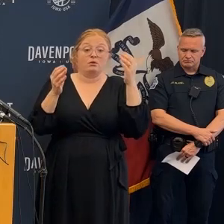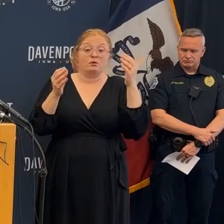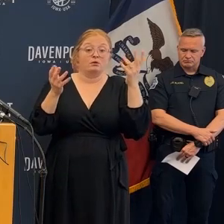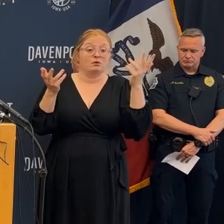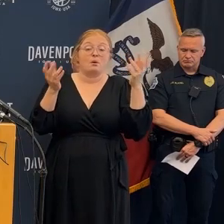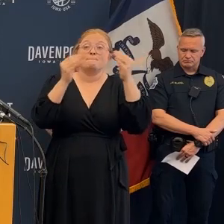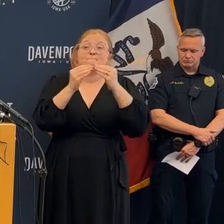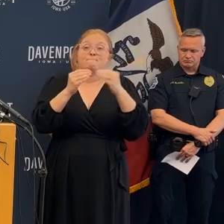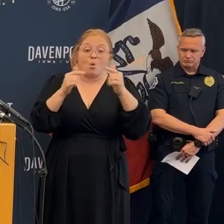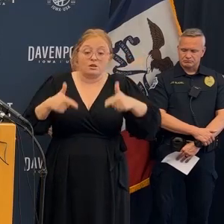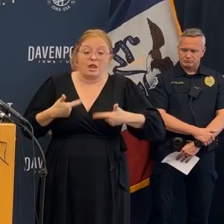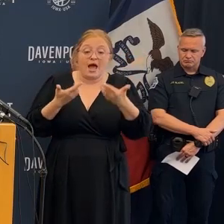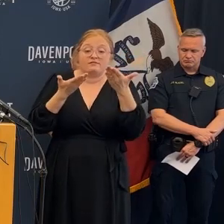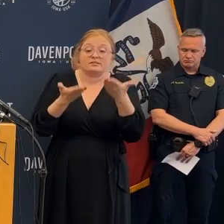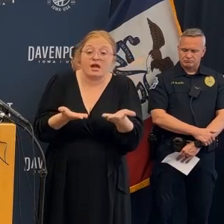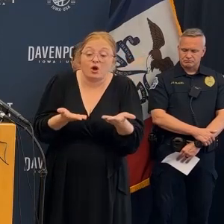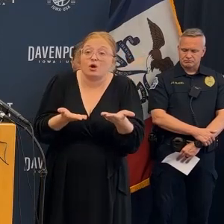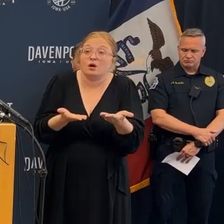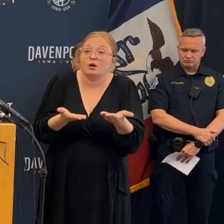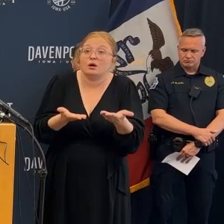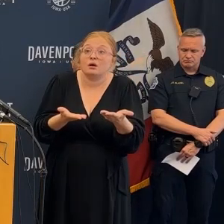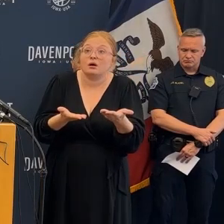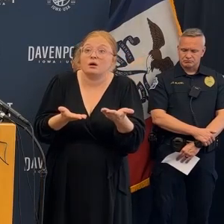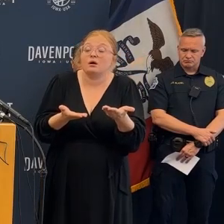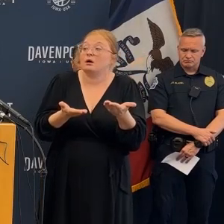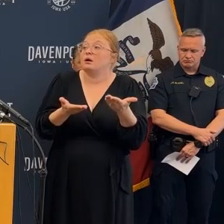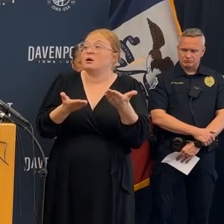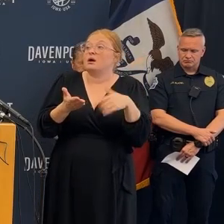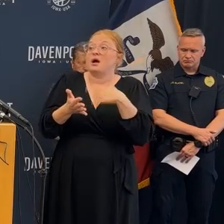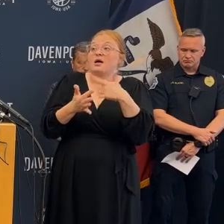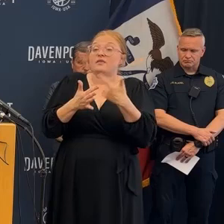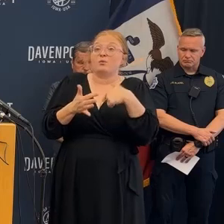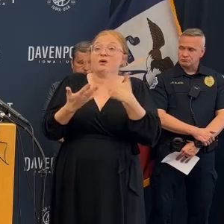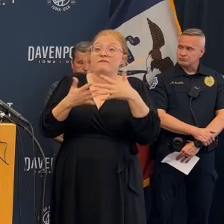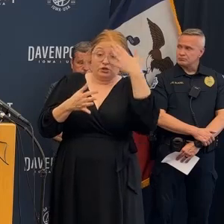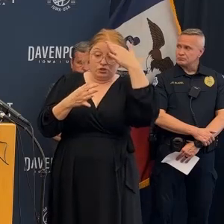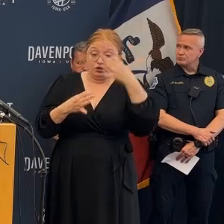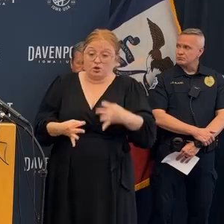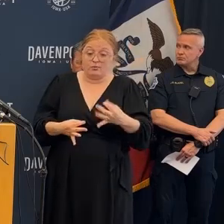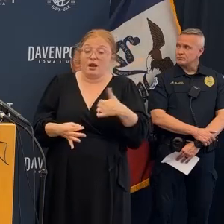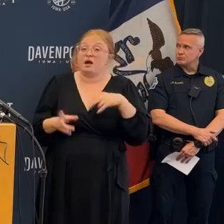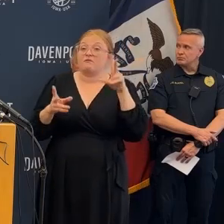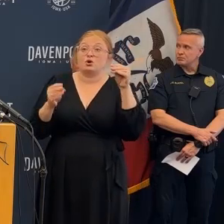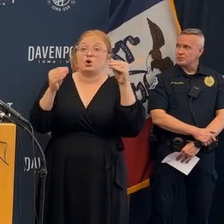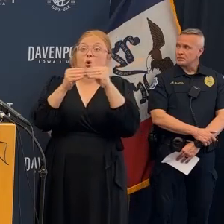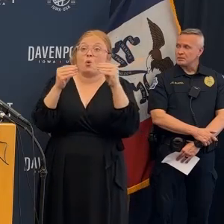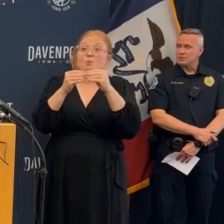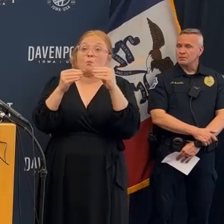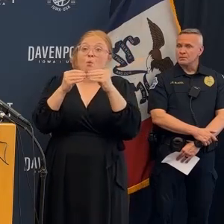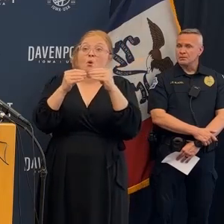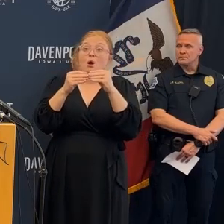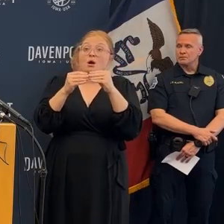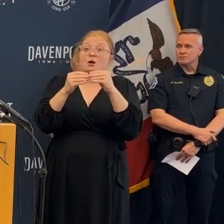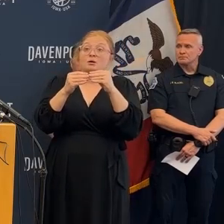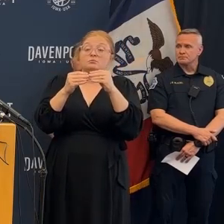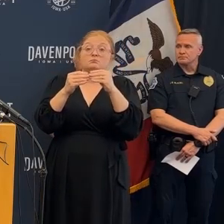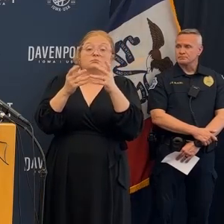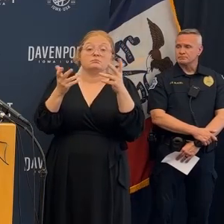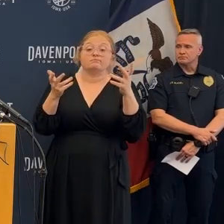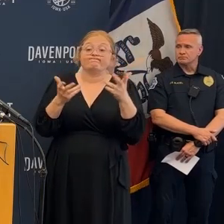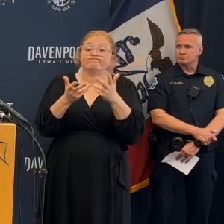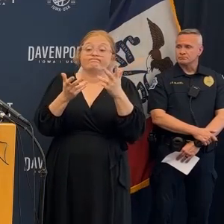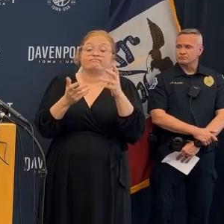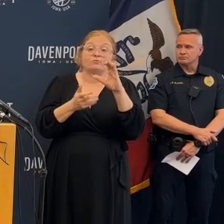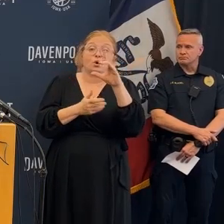is I spoke about this before we need this to be in a controlled manner and we have used all of our resources